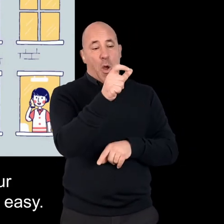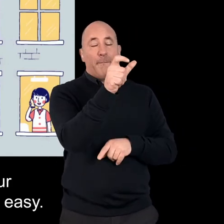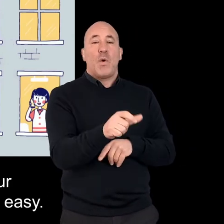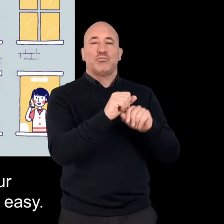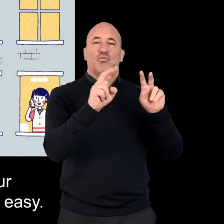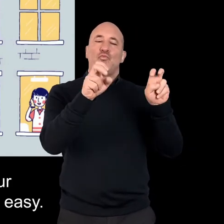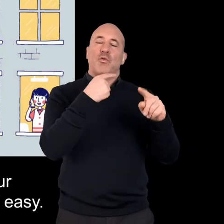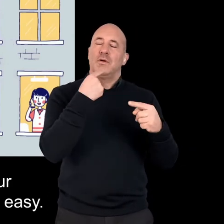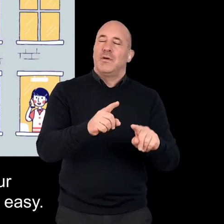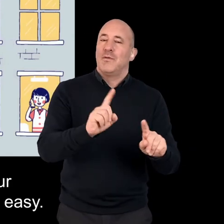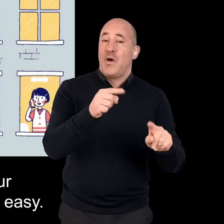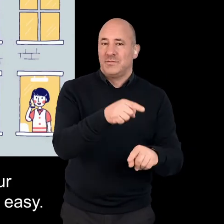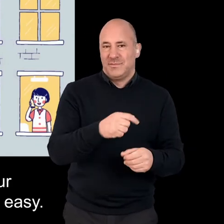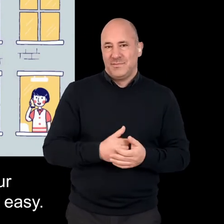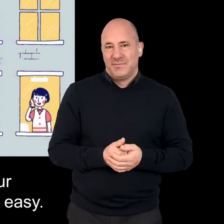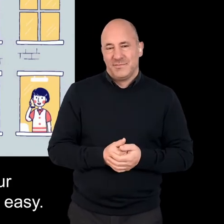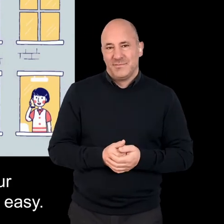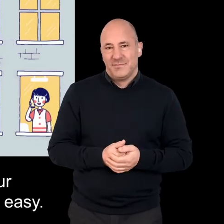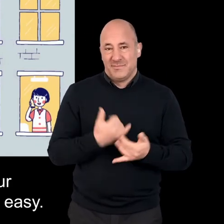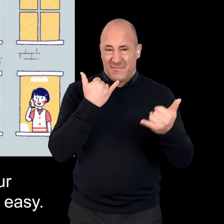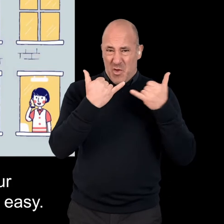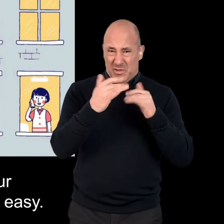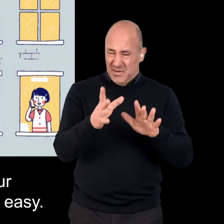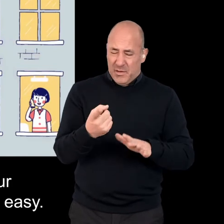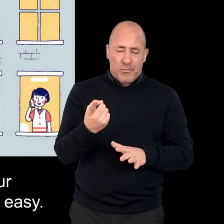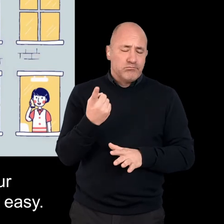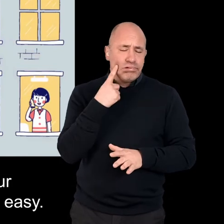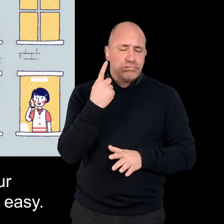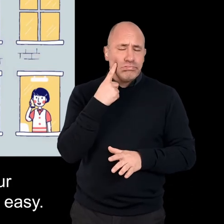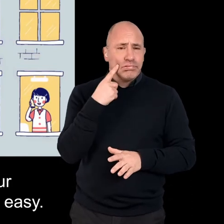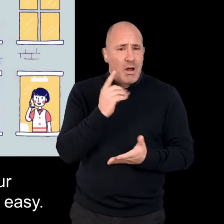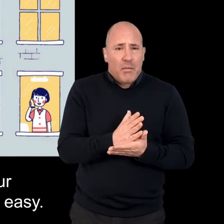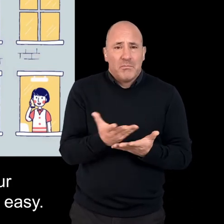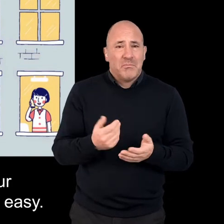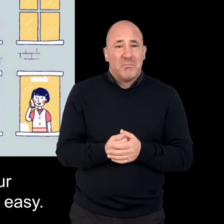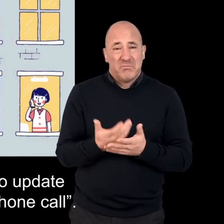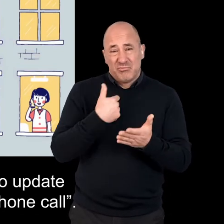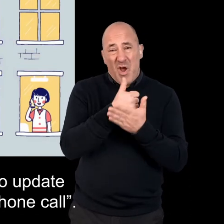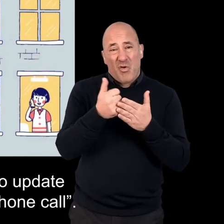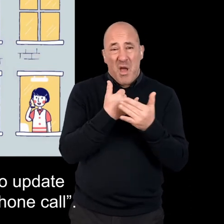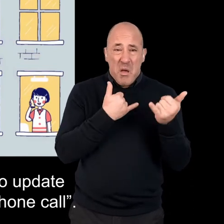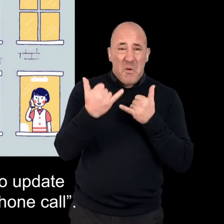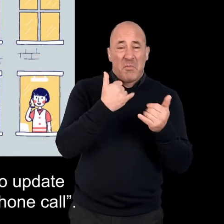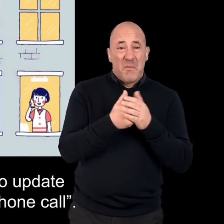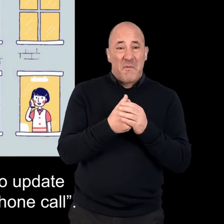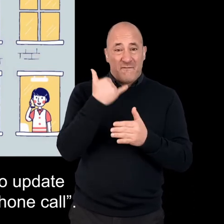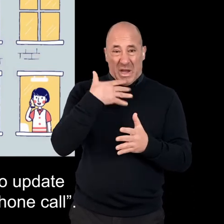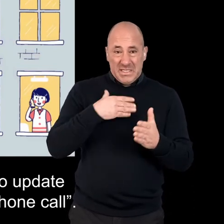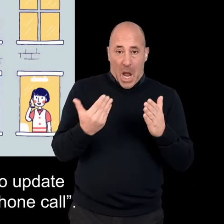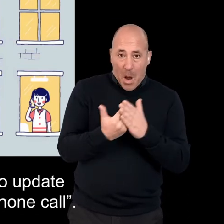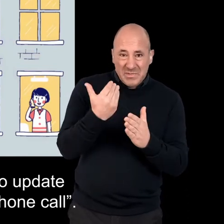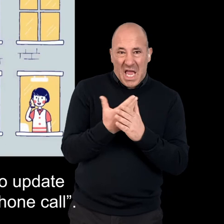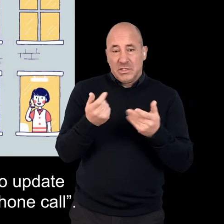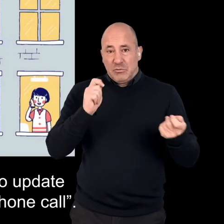Like this quote from one of our participants said, it's simple and easy, I use it on a regular basis,